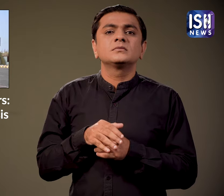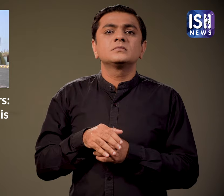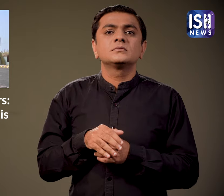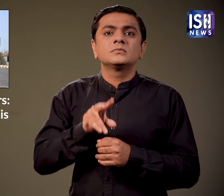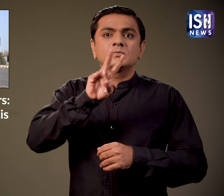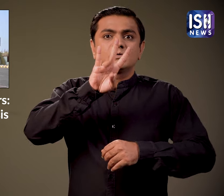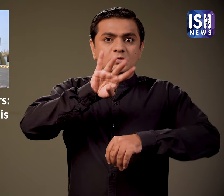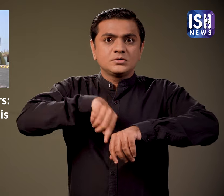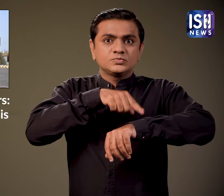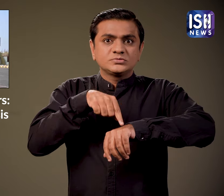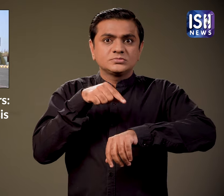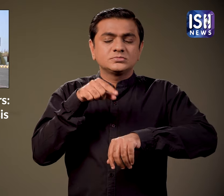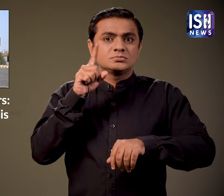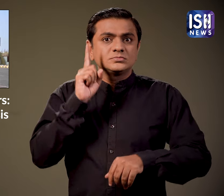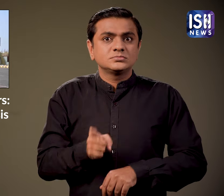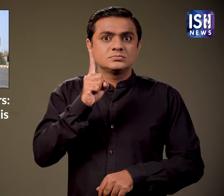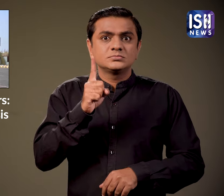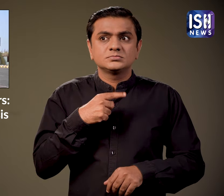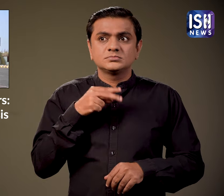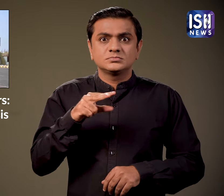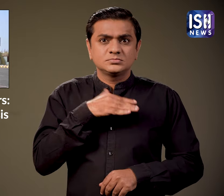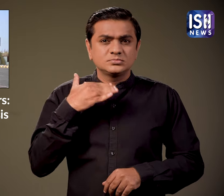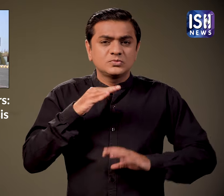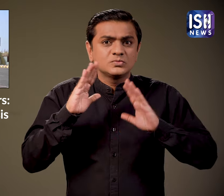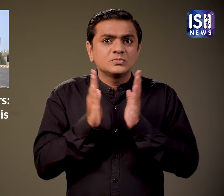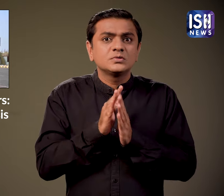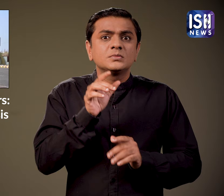24 people died in 24 hours. How shocking!